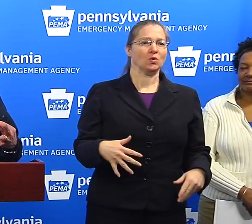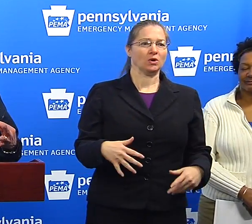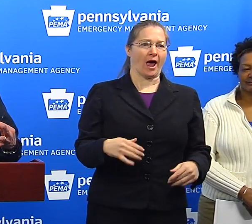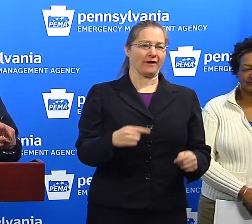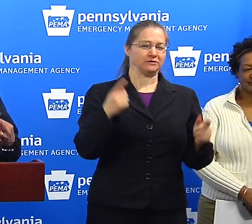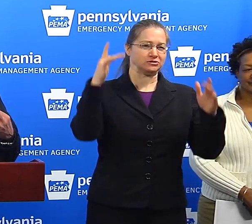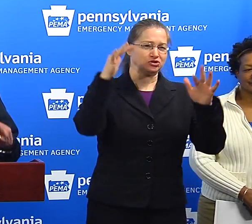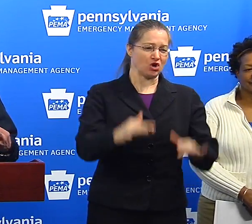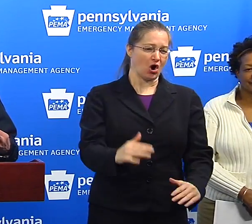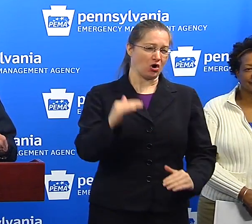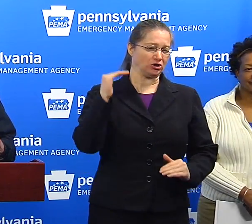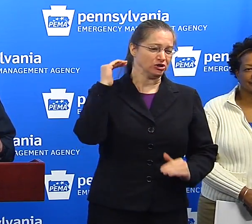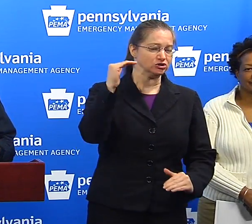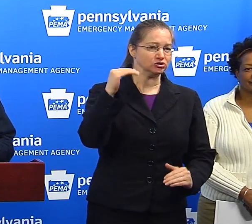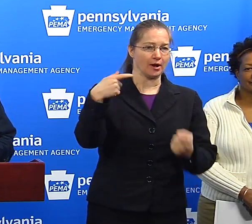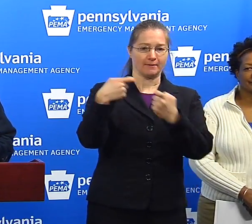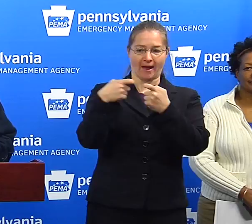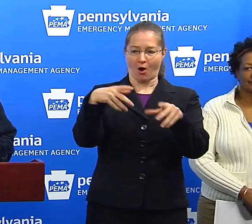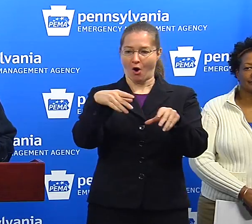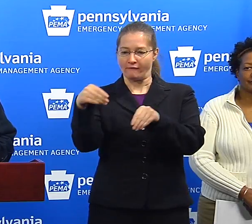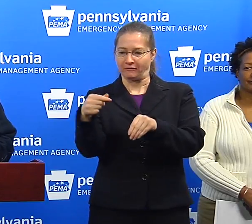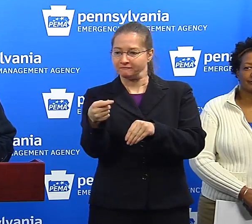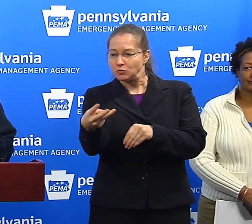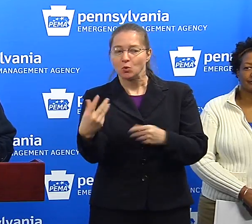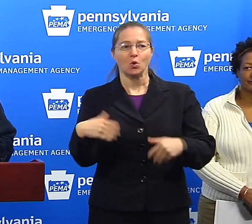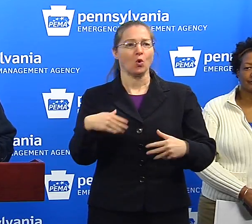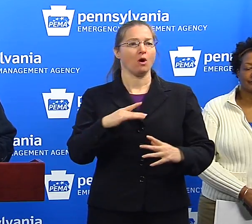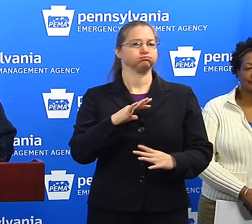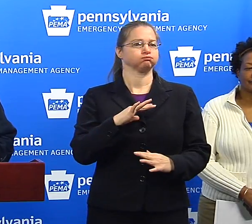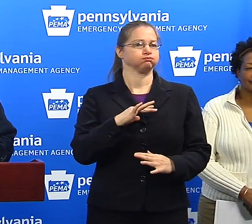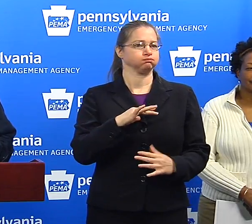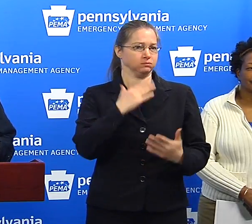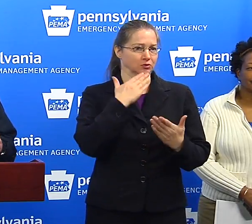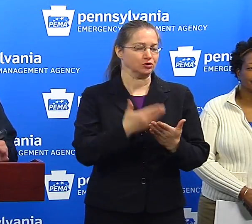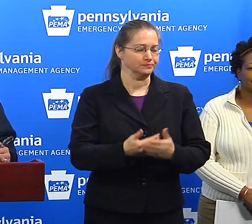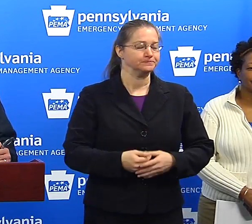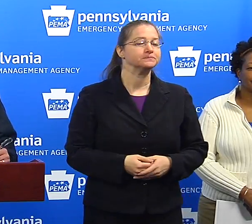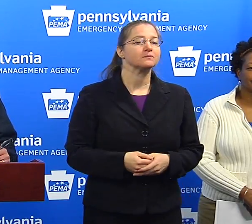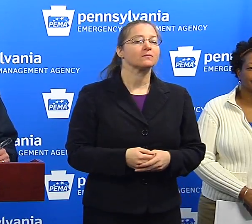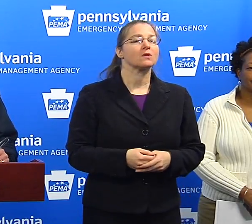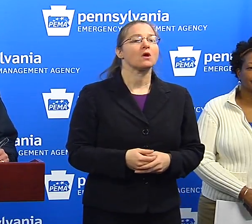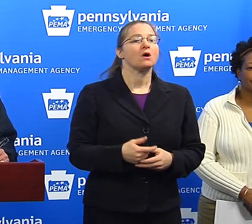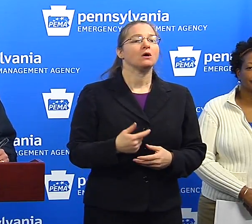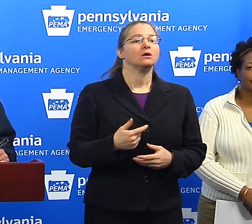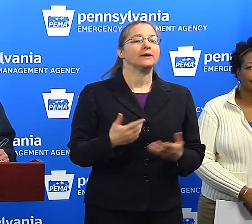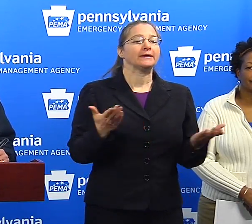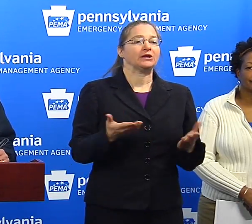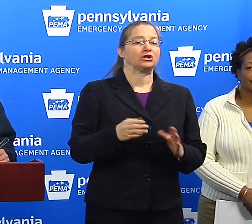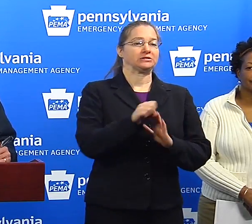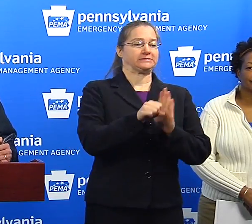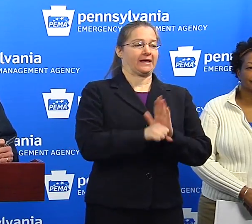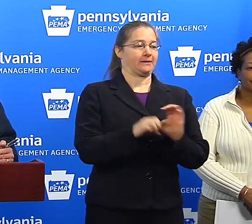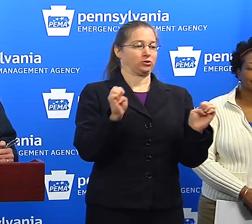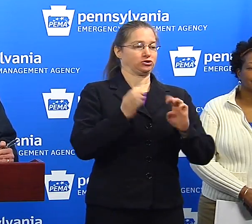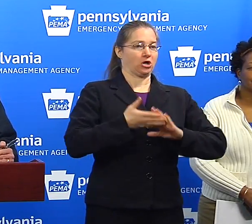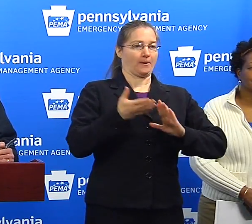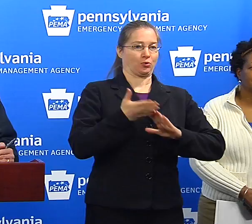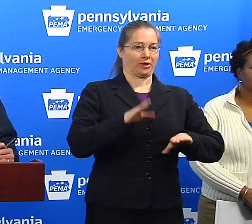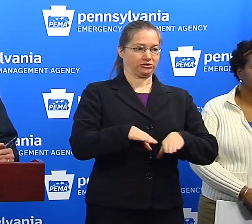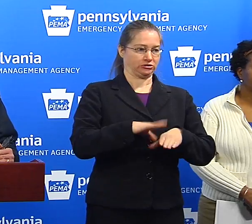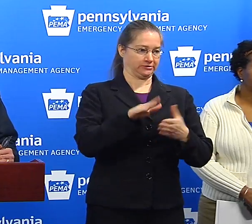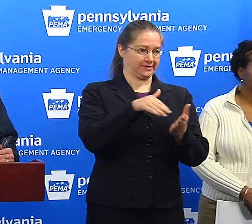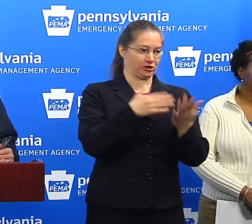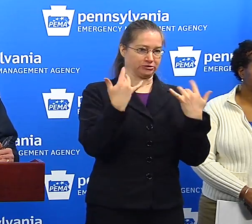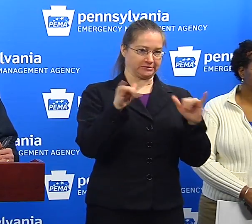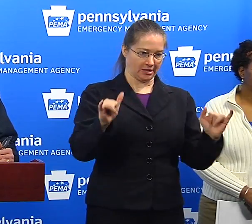event with the power outage is tremendous from that standpoint. We're still activated in the State Emergency Operations Center. We're going to continue to do